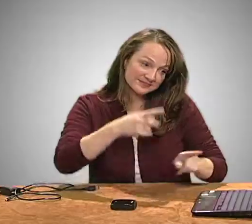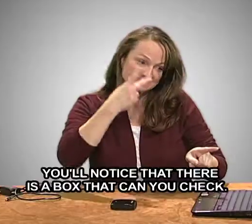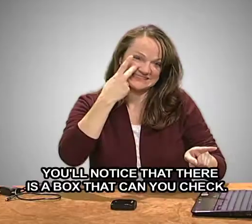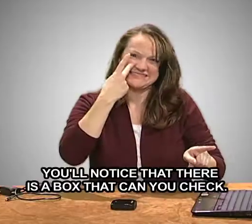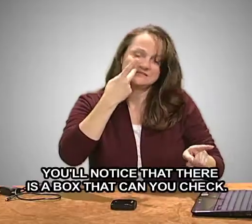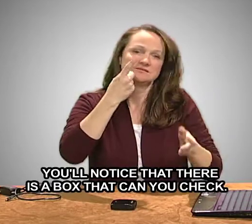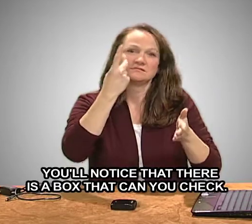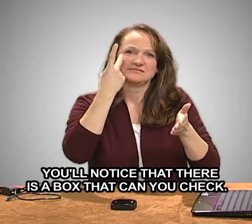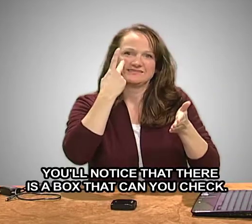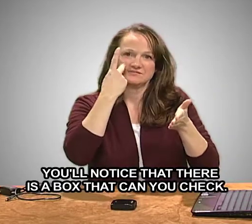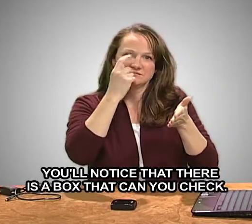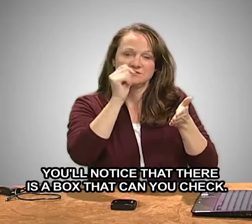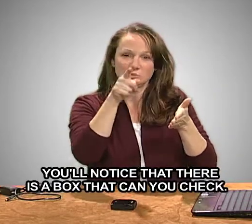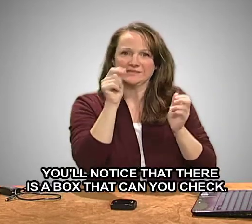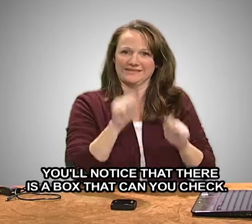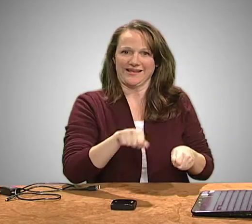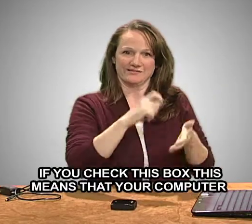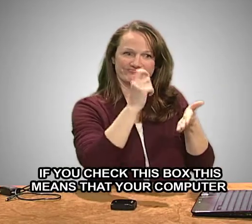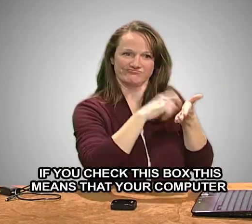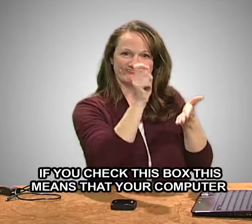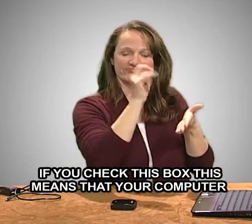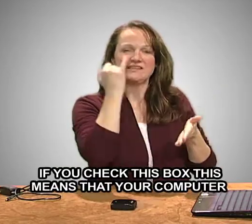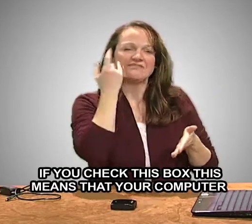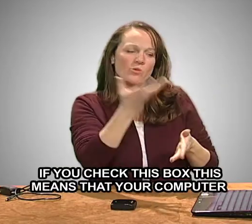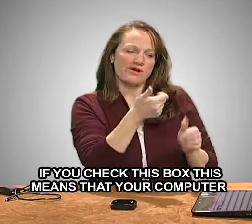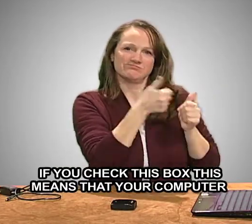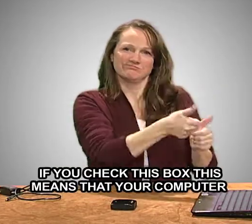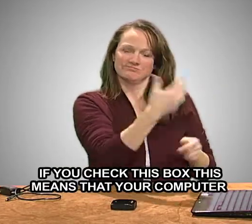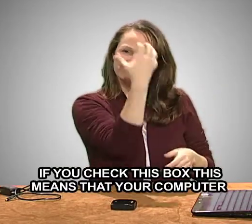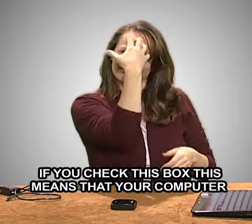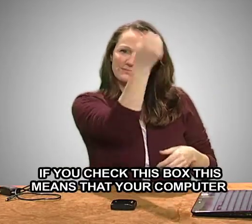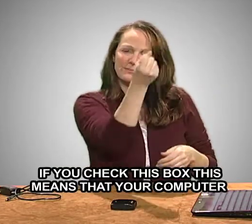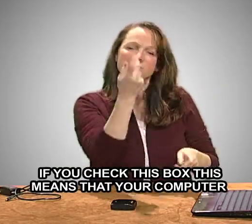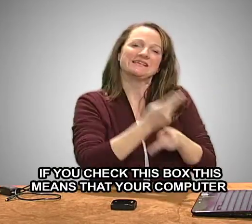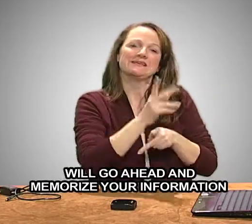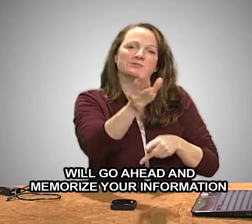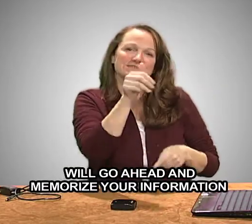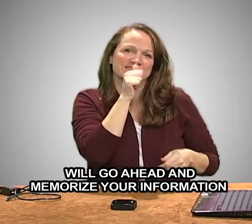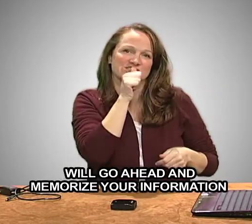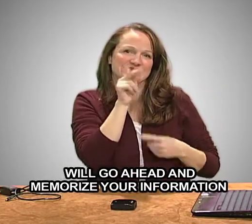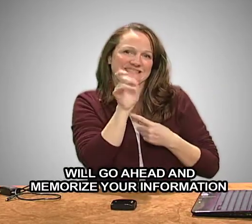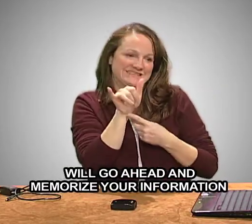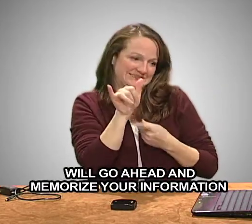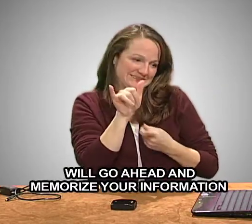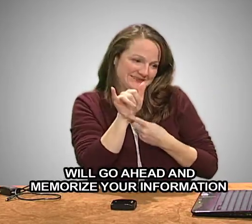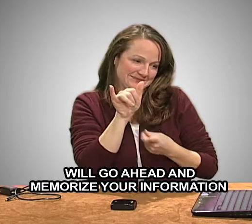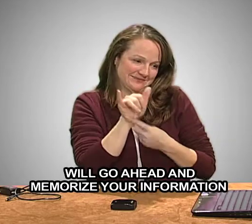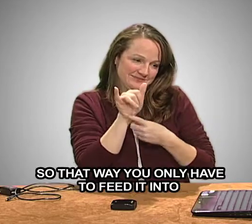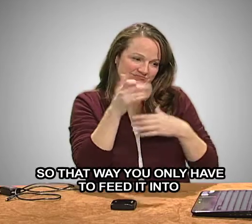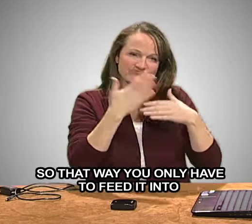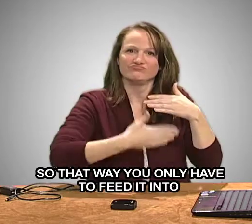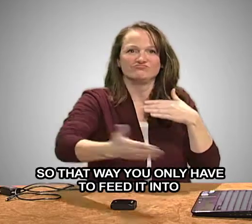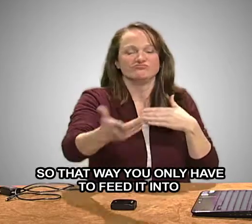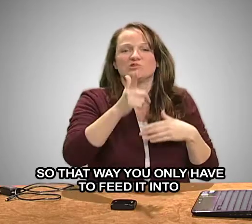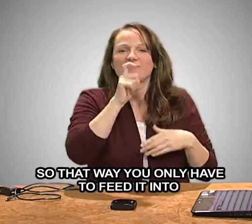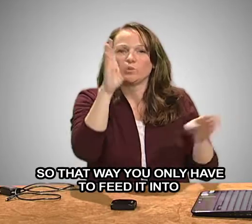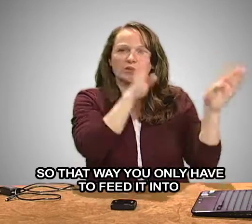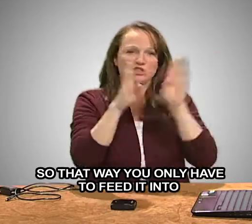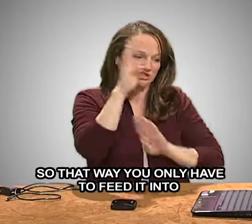You'll notice that there is a box that you can check. If you check this box, this means that your computer will go ahead and memorize your information, so that way you only have to feed it into your